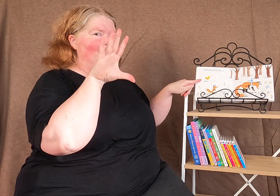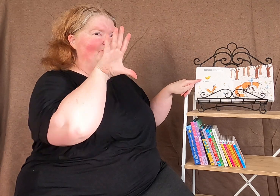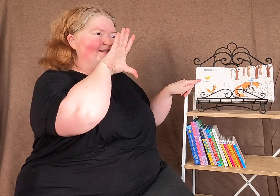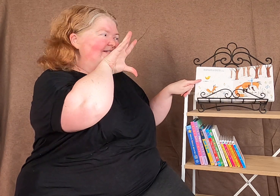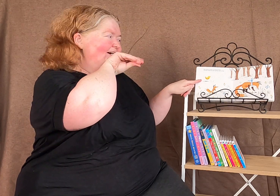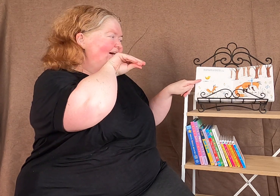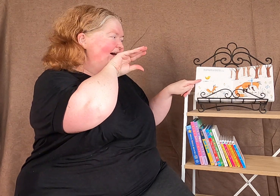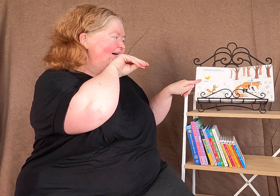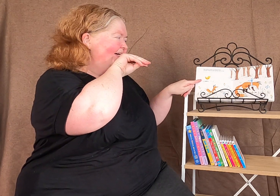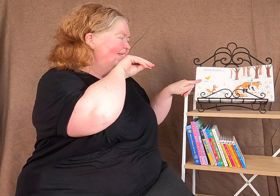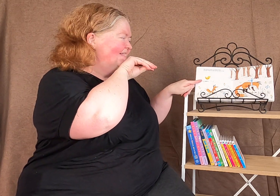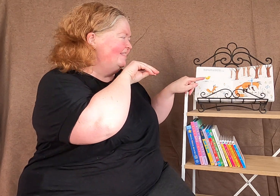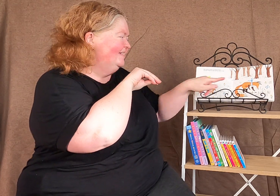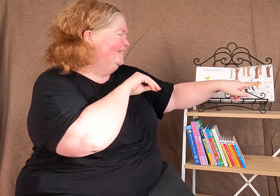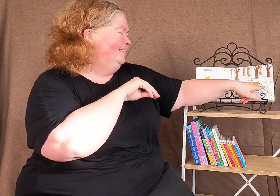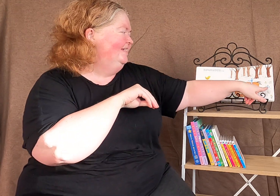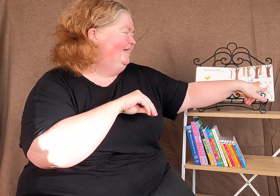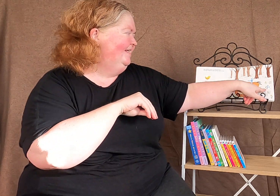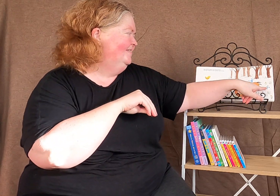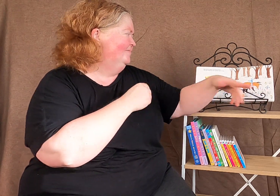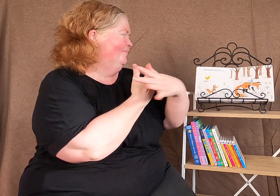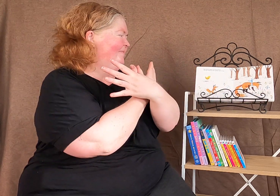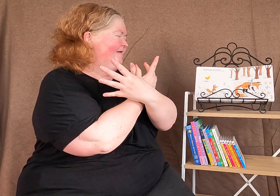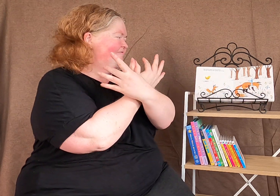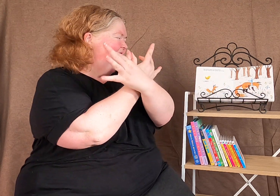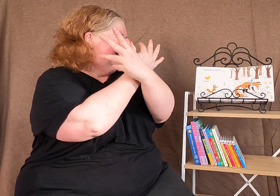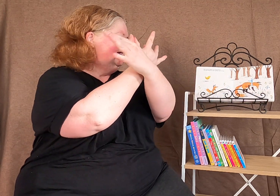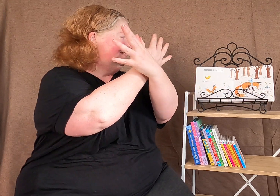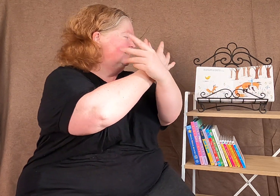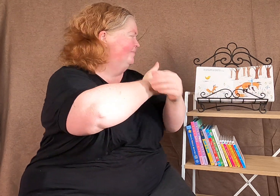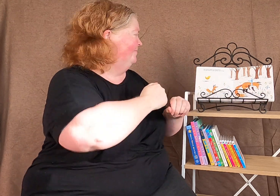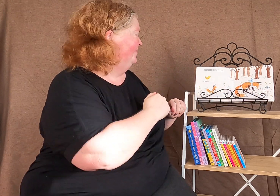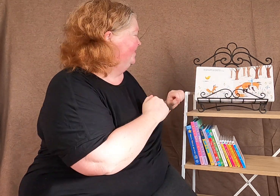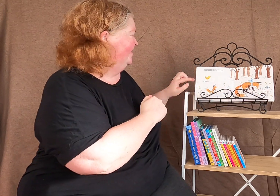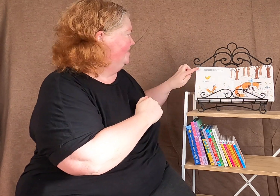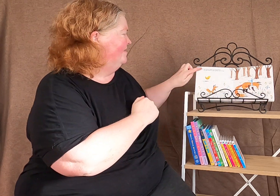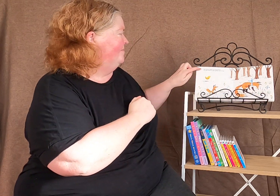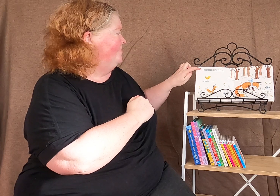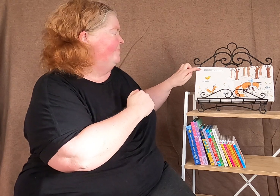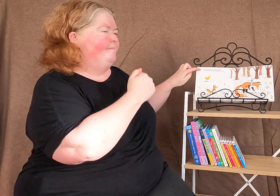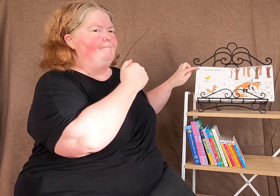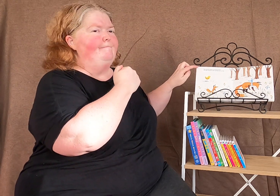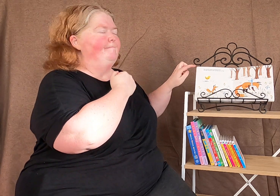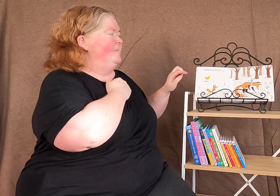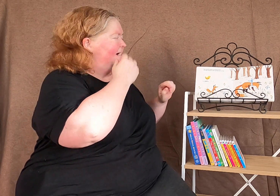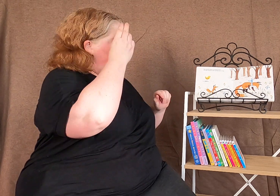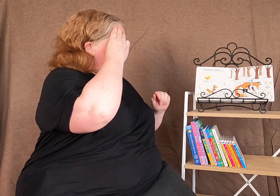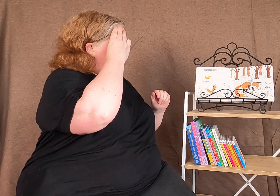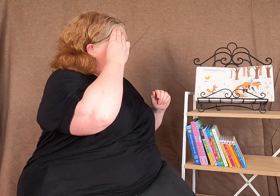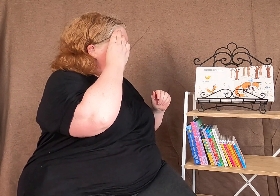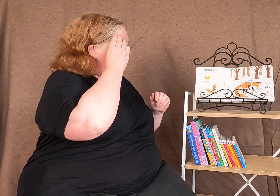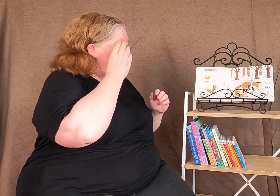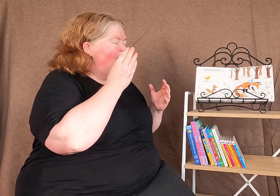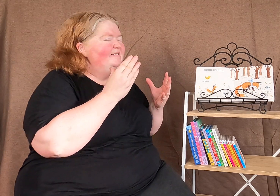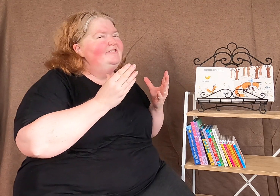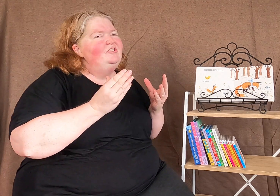toy duck. And some butterflies. My mummy is